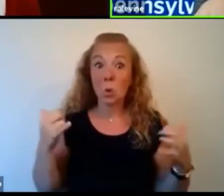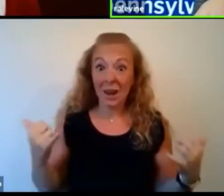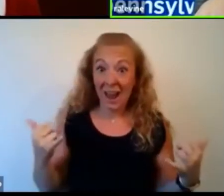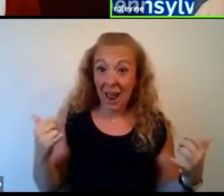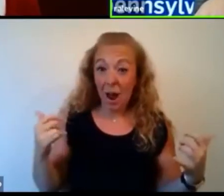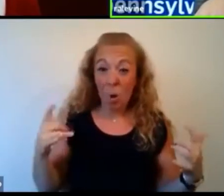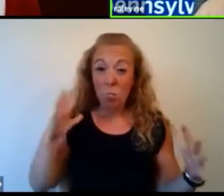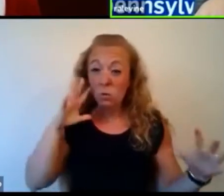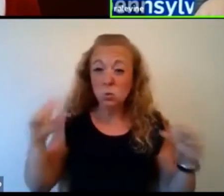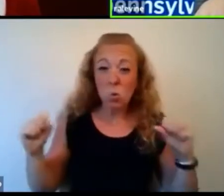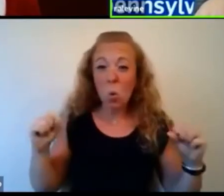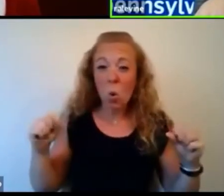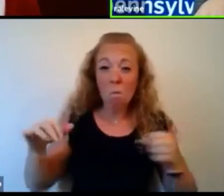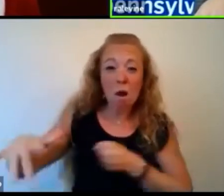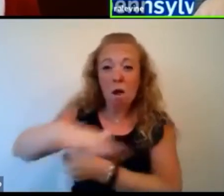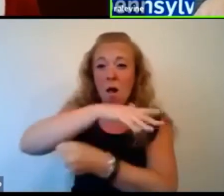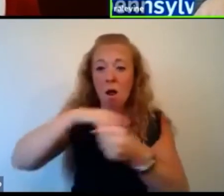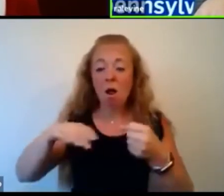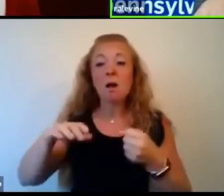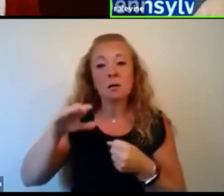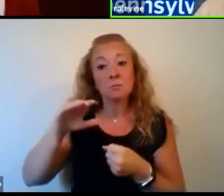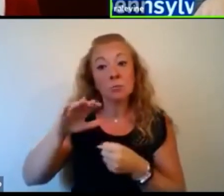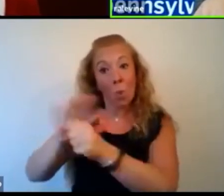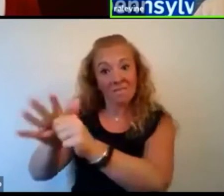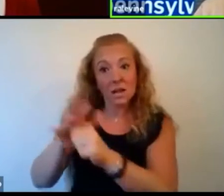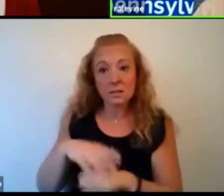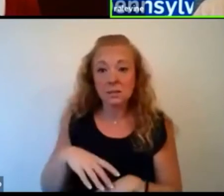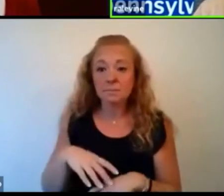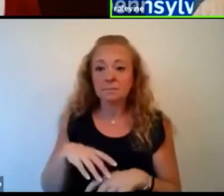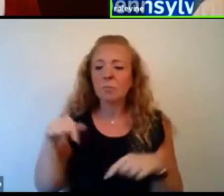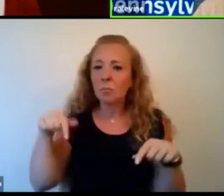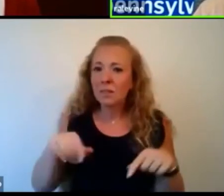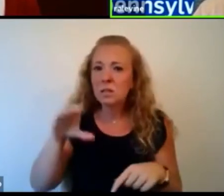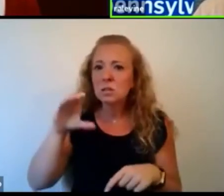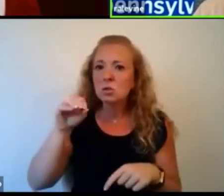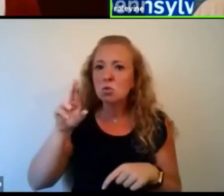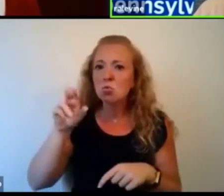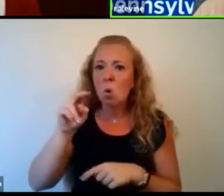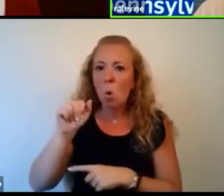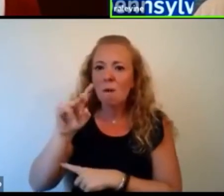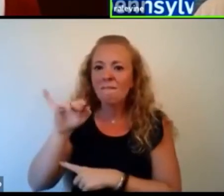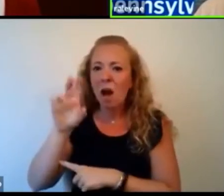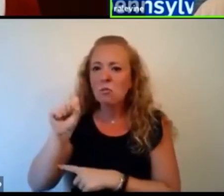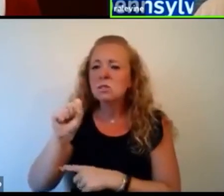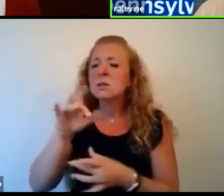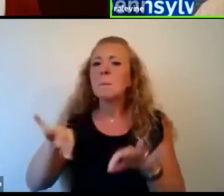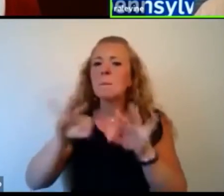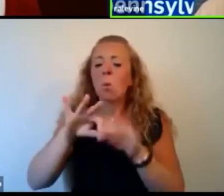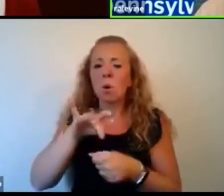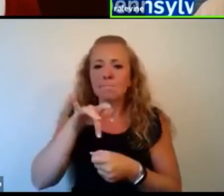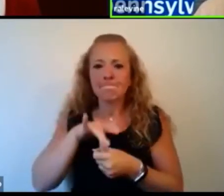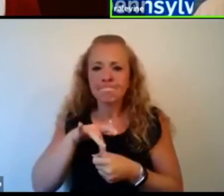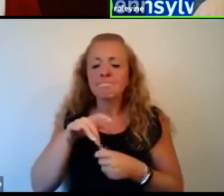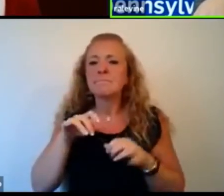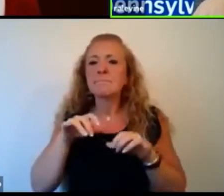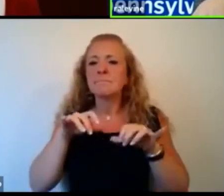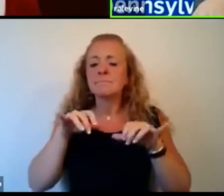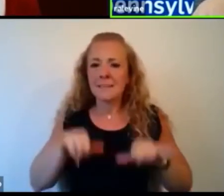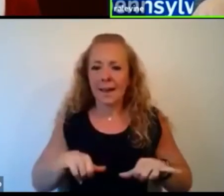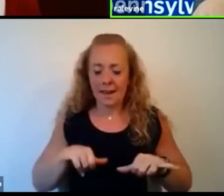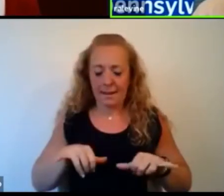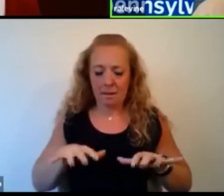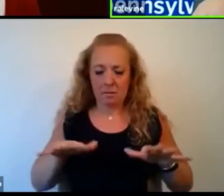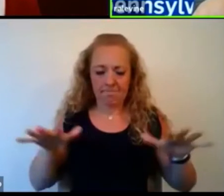-19 and this novel coronavirus, just try to stay calm and center. Everybody has different ways to